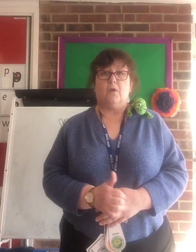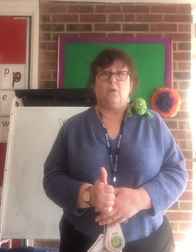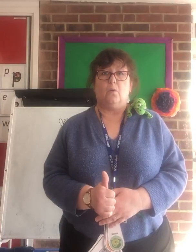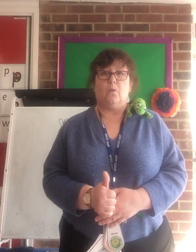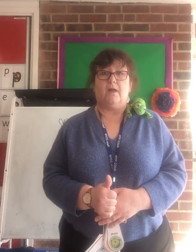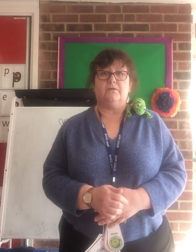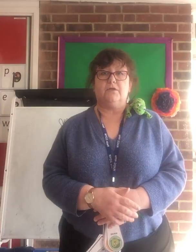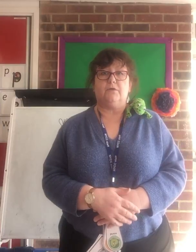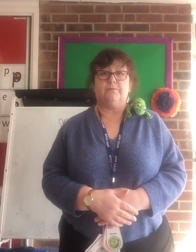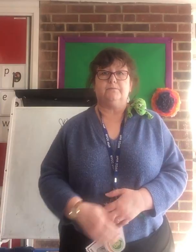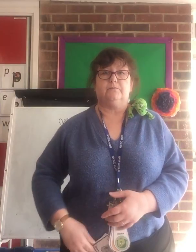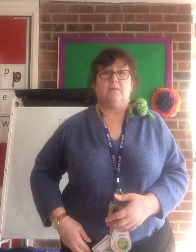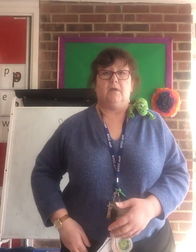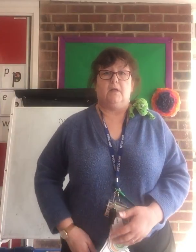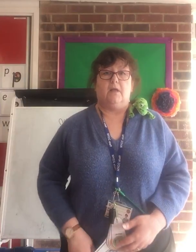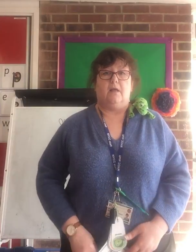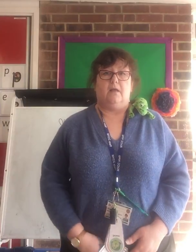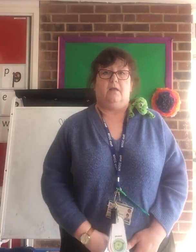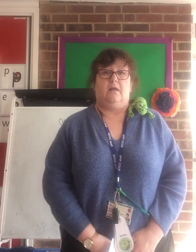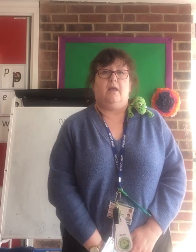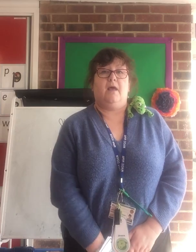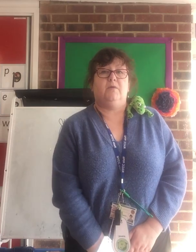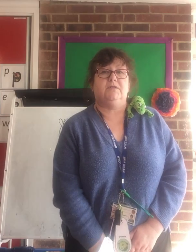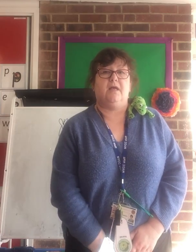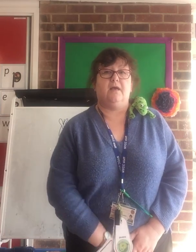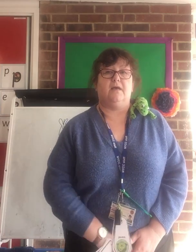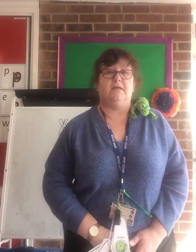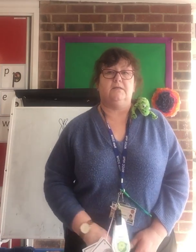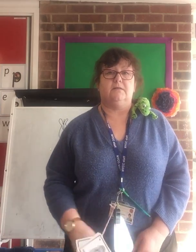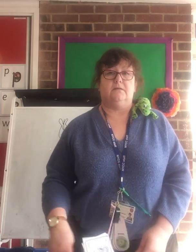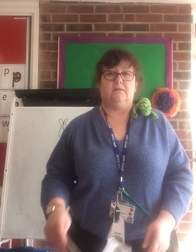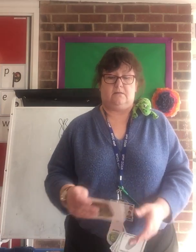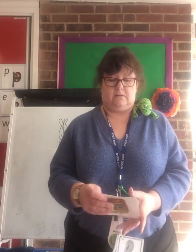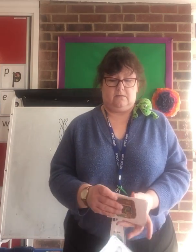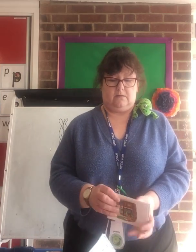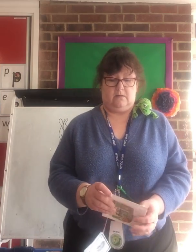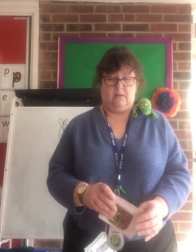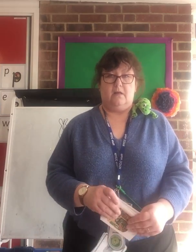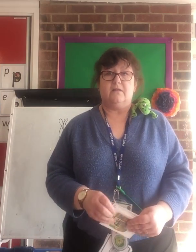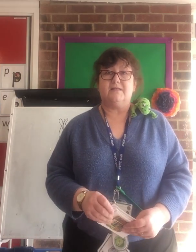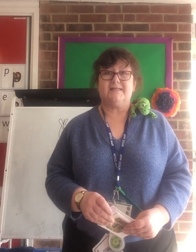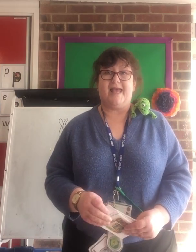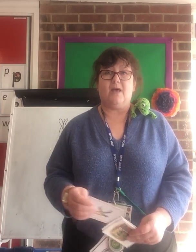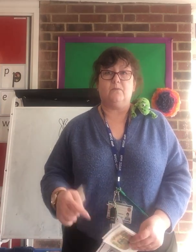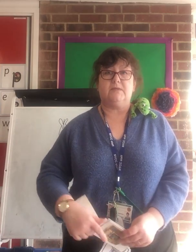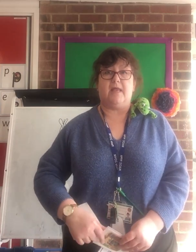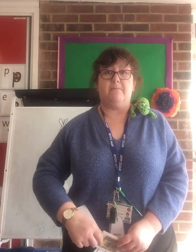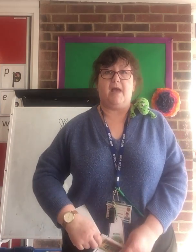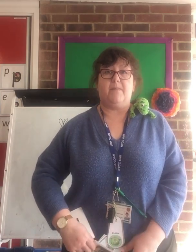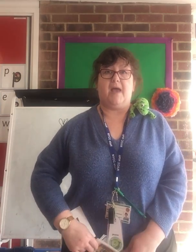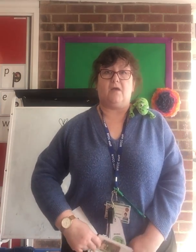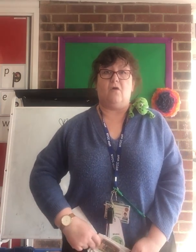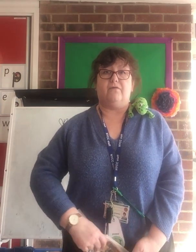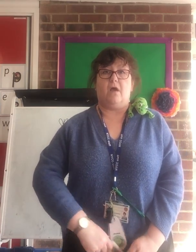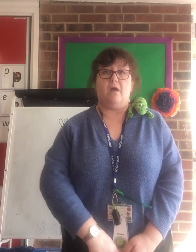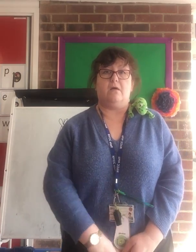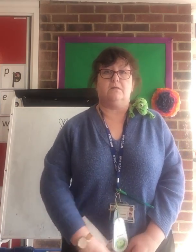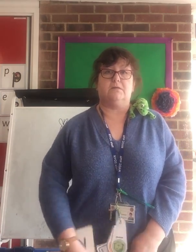Well done. I'm going to hide the sound in my pack of cards.